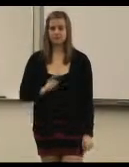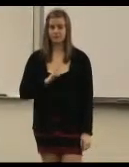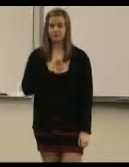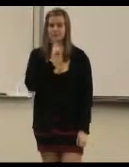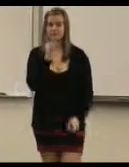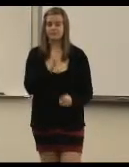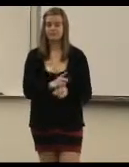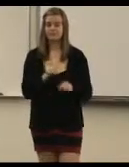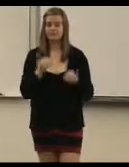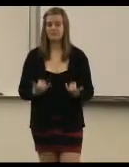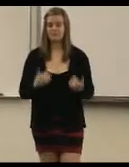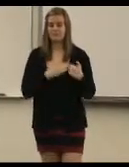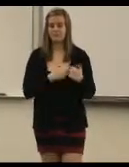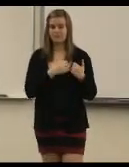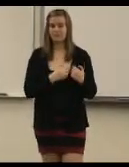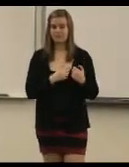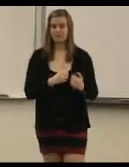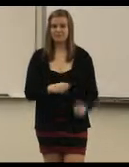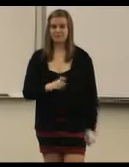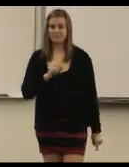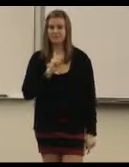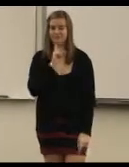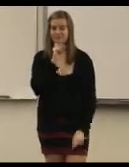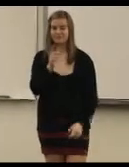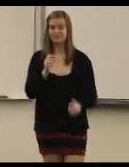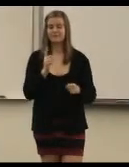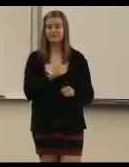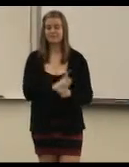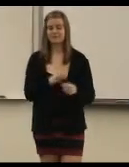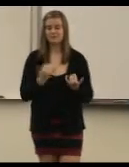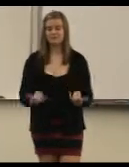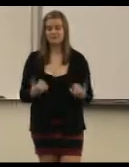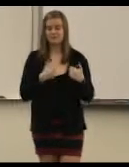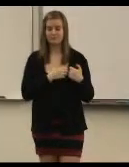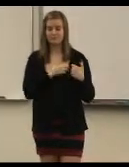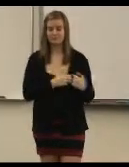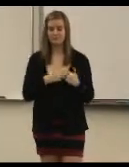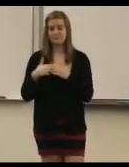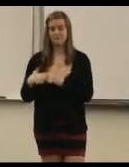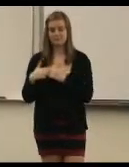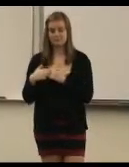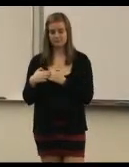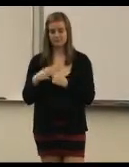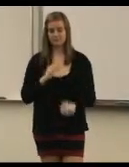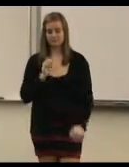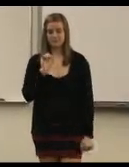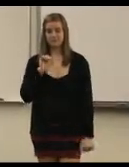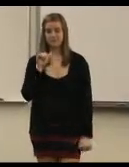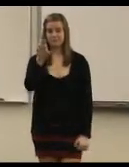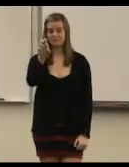Tell me right now baby, tell me right now baby, baby. Just say yeah,